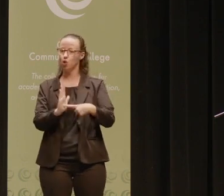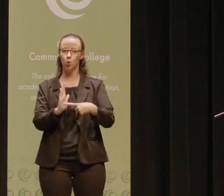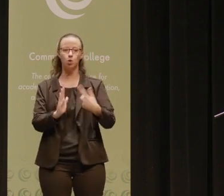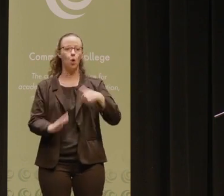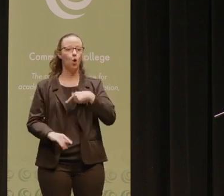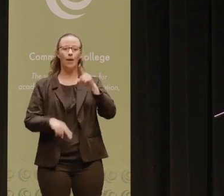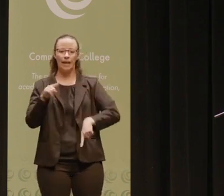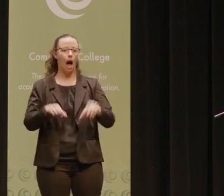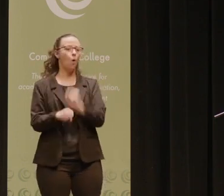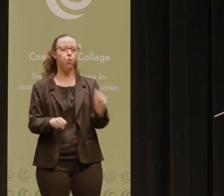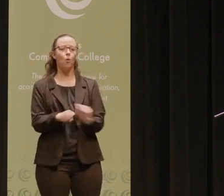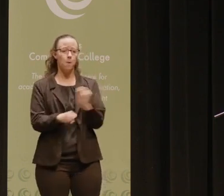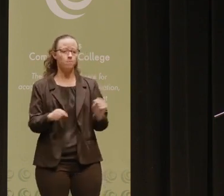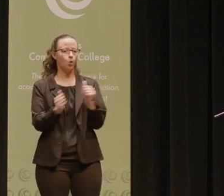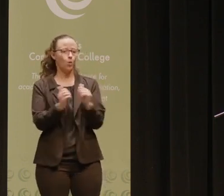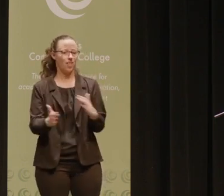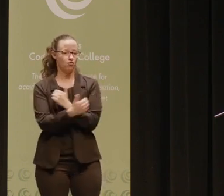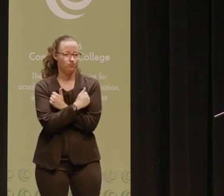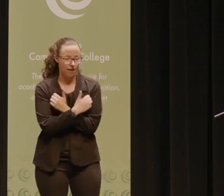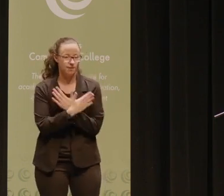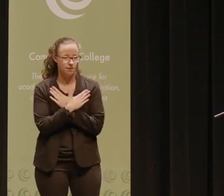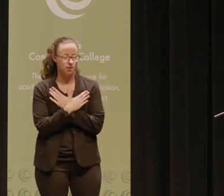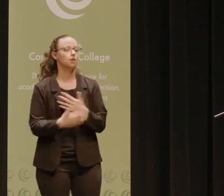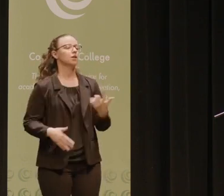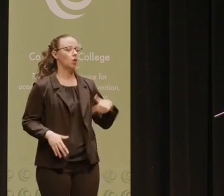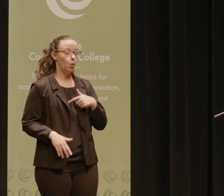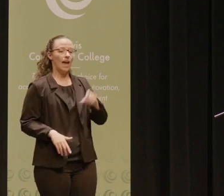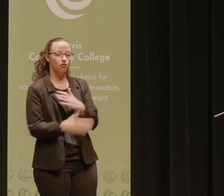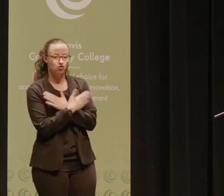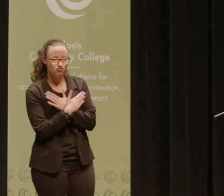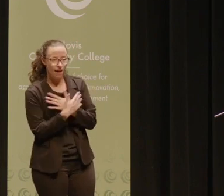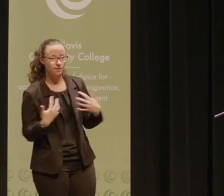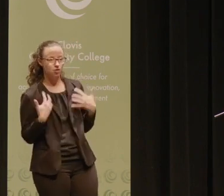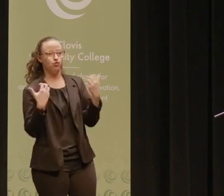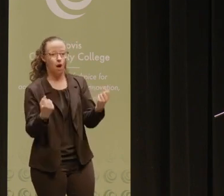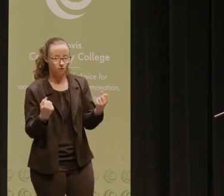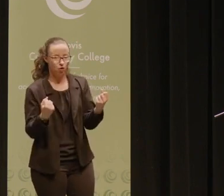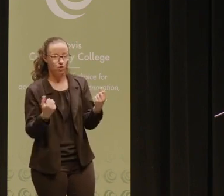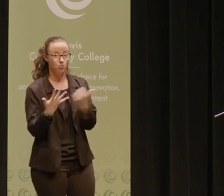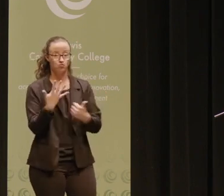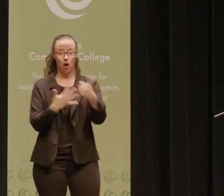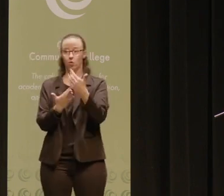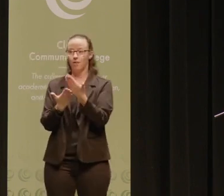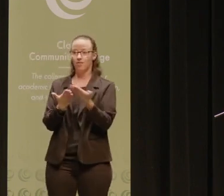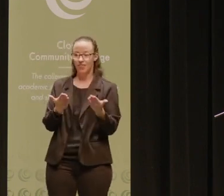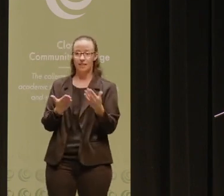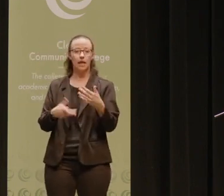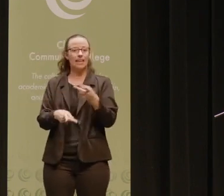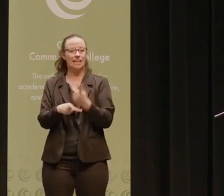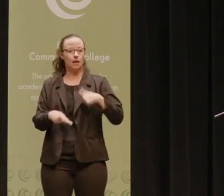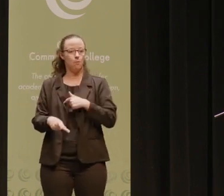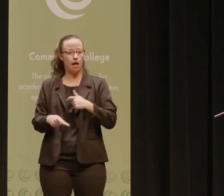afford to continue to do that. This means that we must take the time we need to rest and recover and to prioritize things that sustain